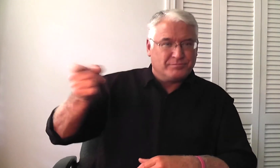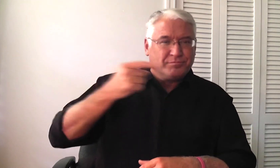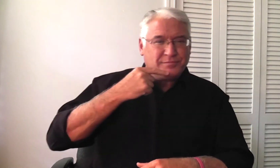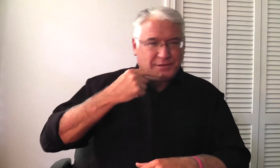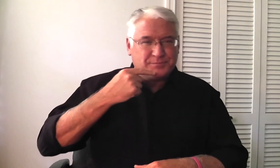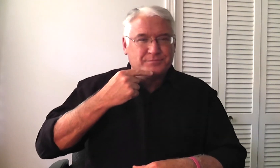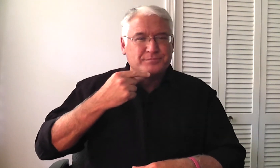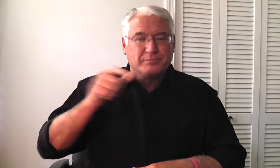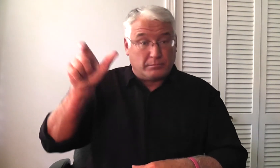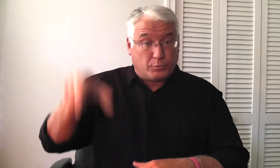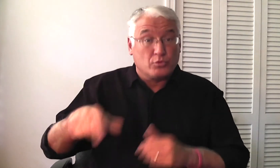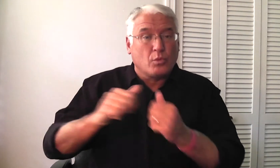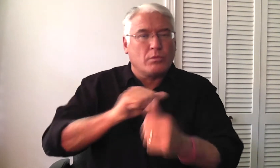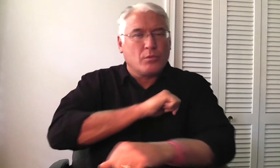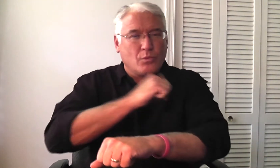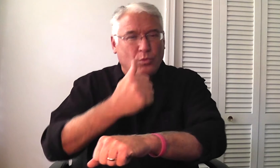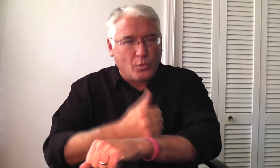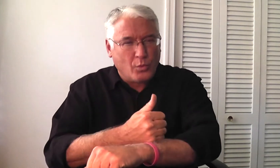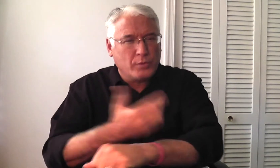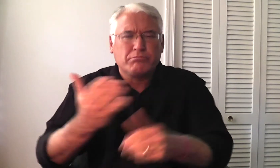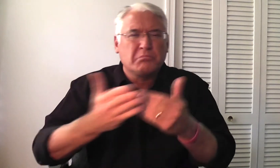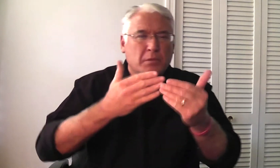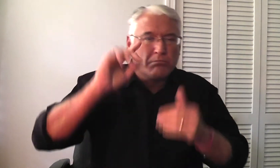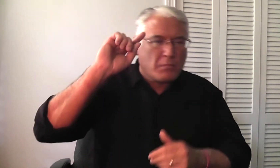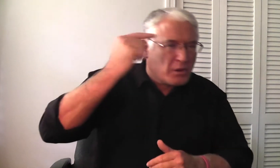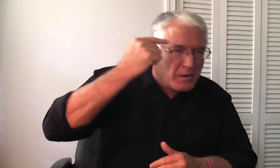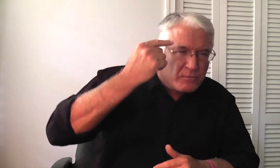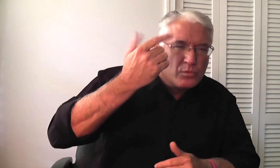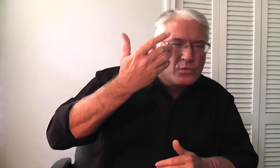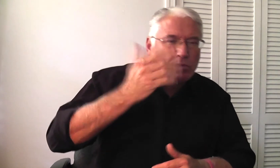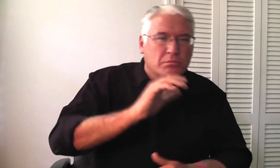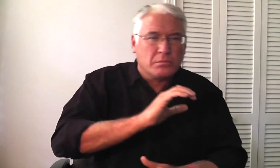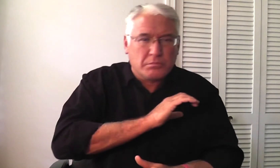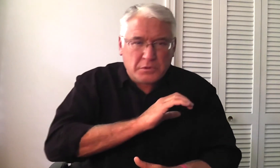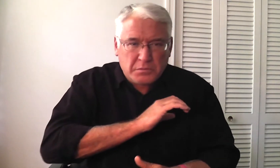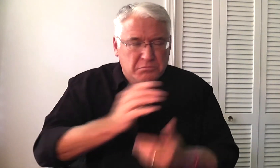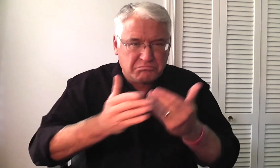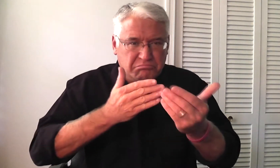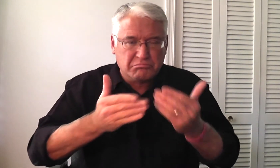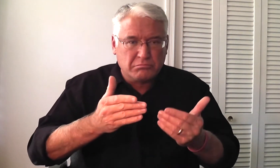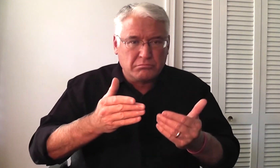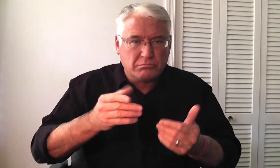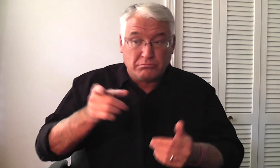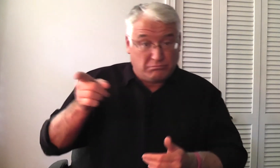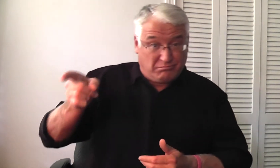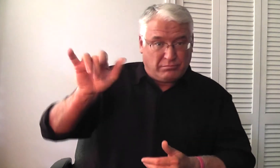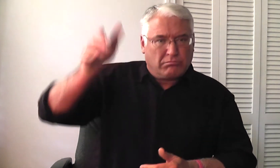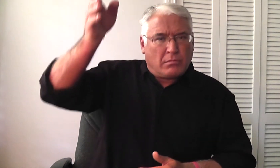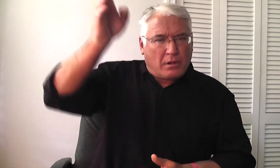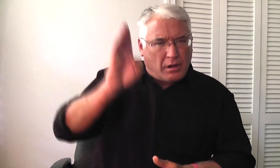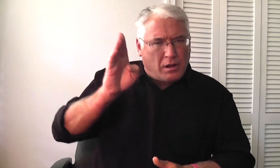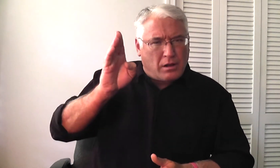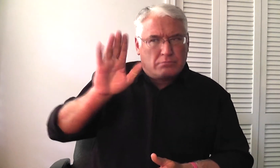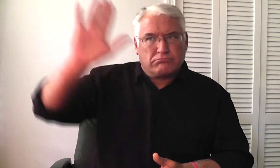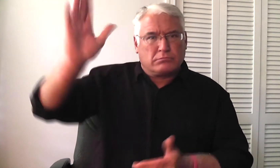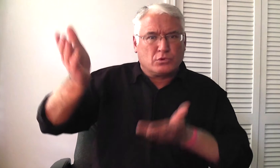You see, in that verse, it says that the person who is in authority, if it's a governor or a policeman or what it is,